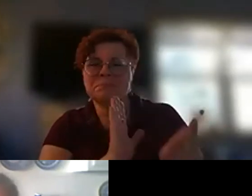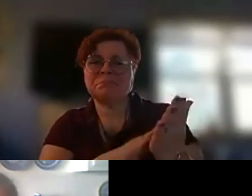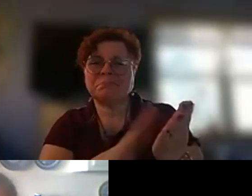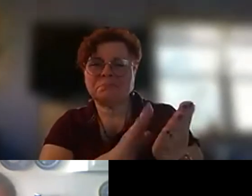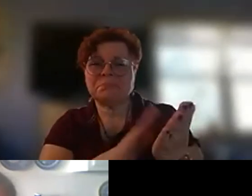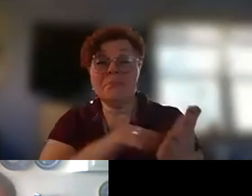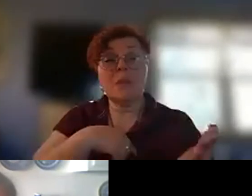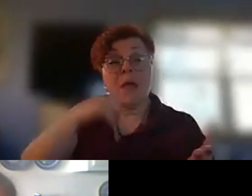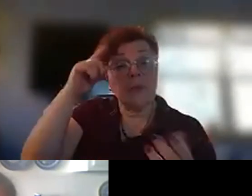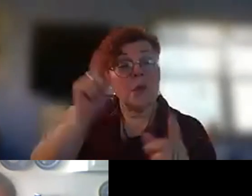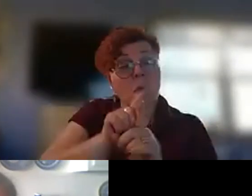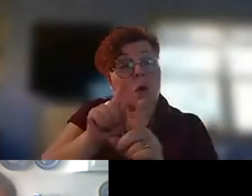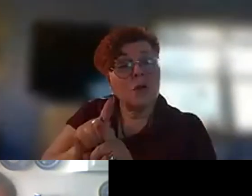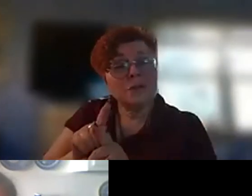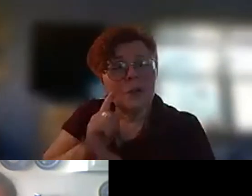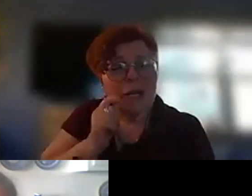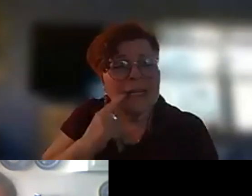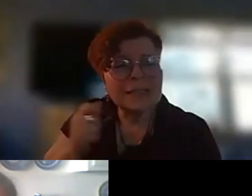it's kind of mysterious how a poem begins